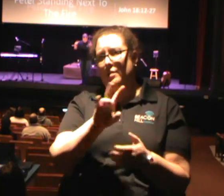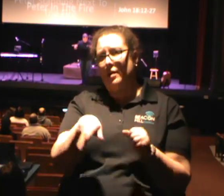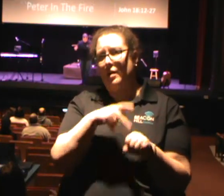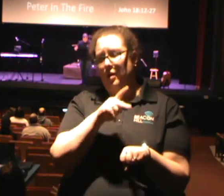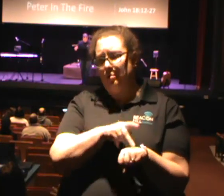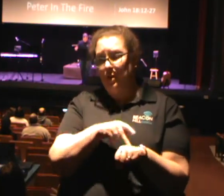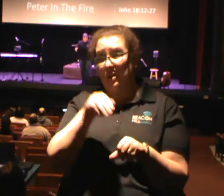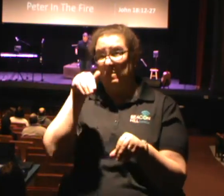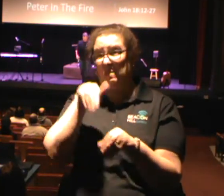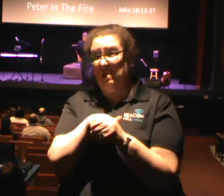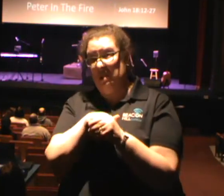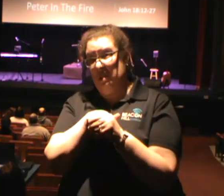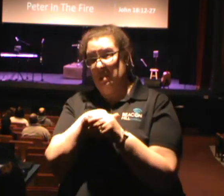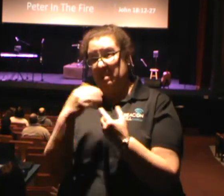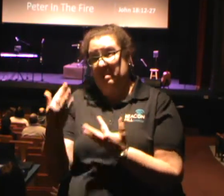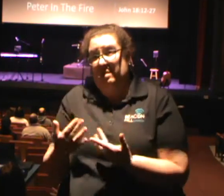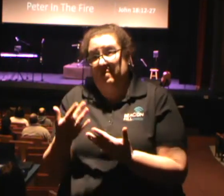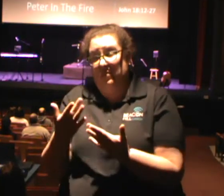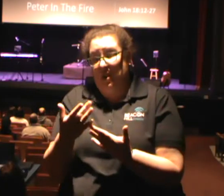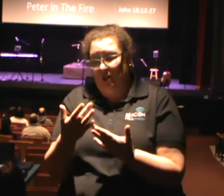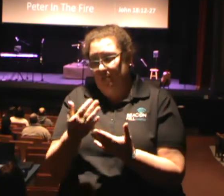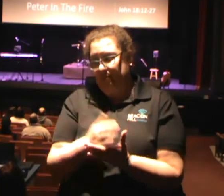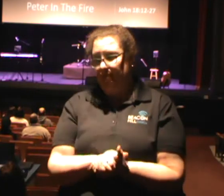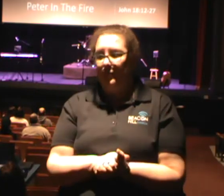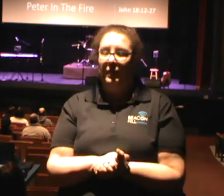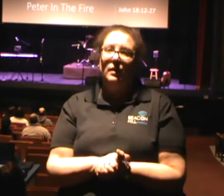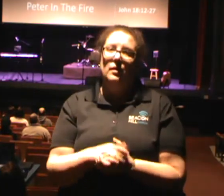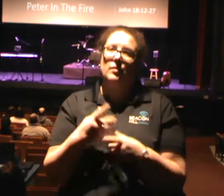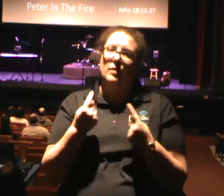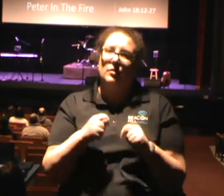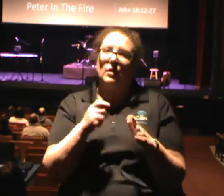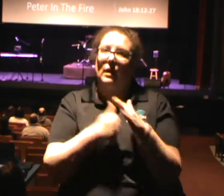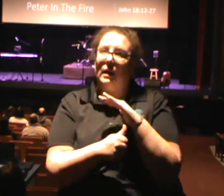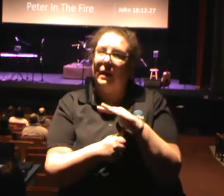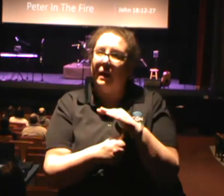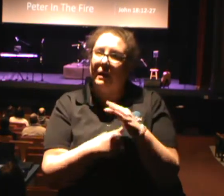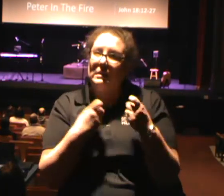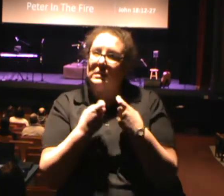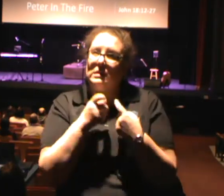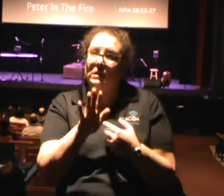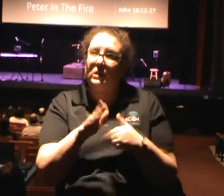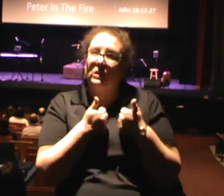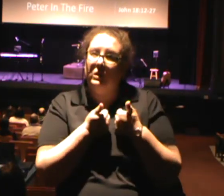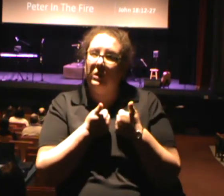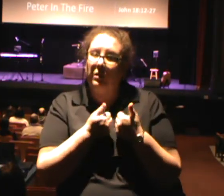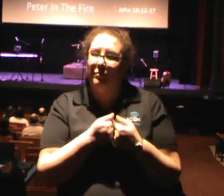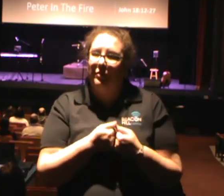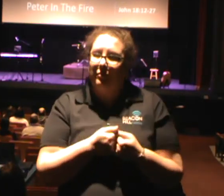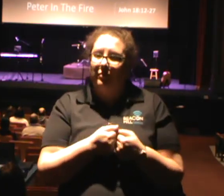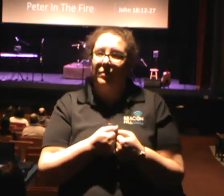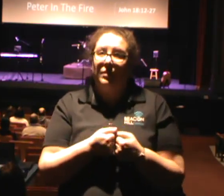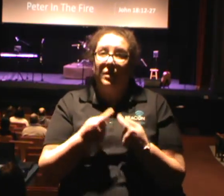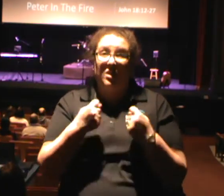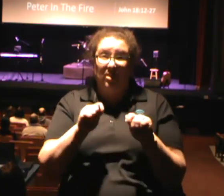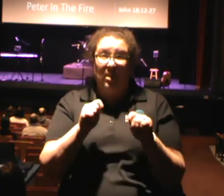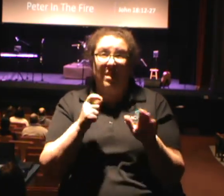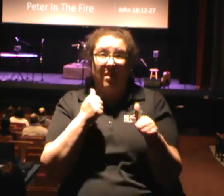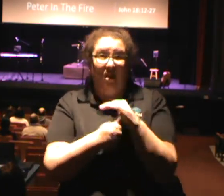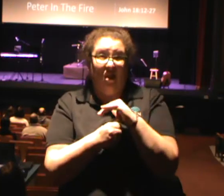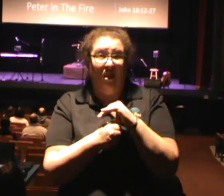the fire. Have you ever tried to cover up sin in your life? Have you ever tried to cover sin up?